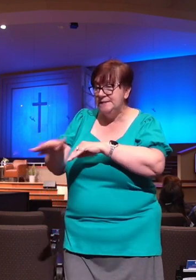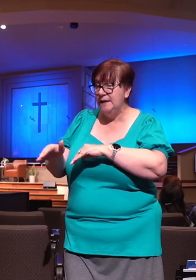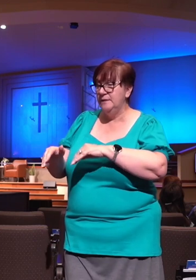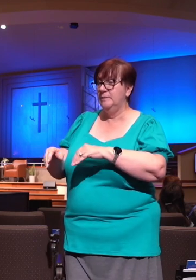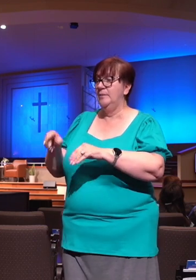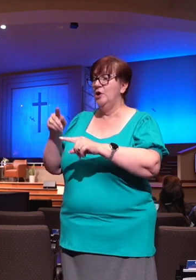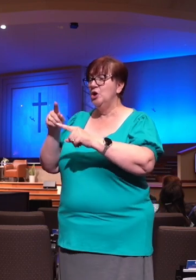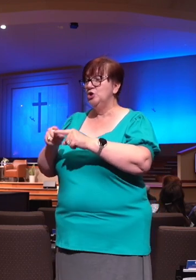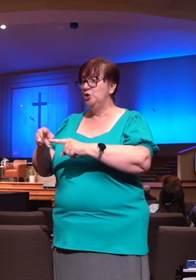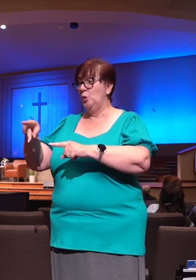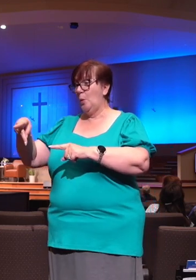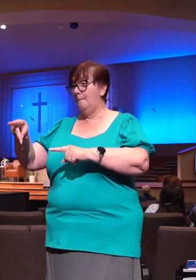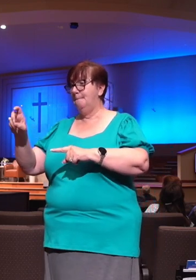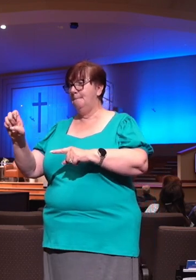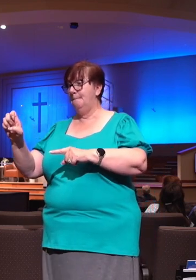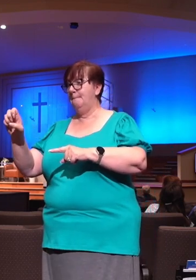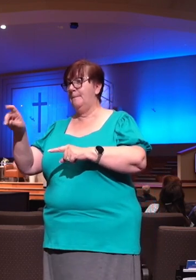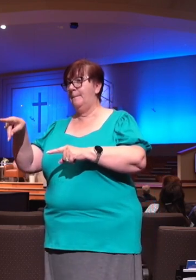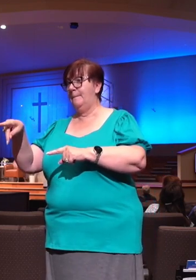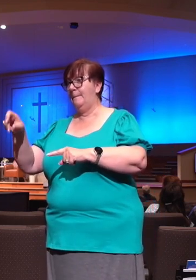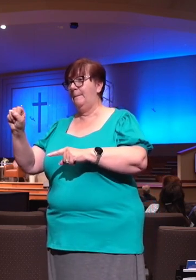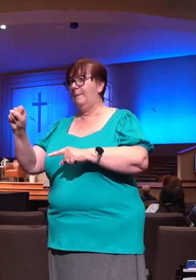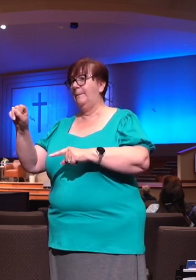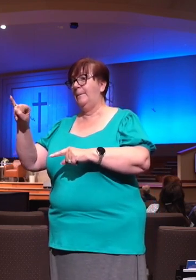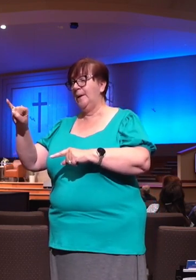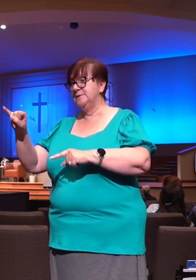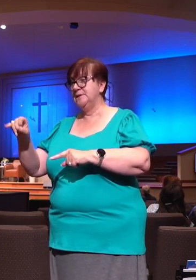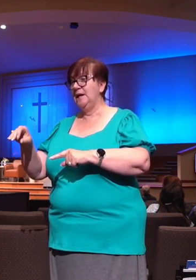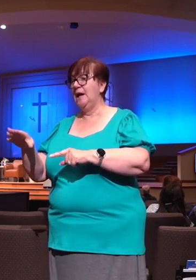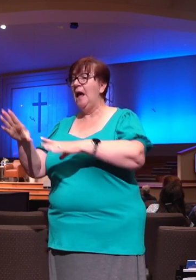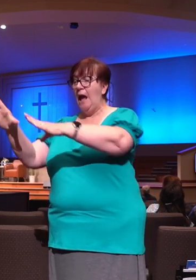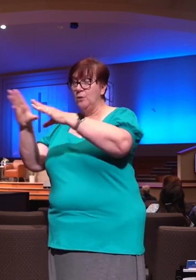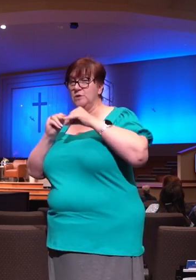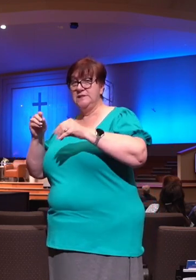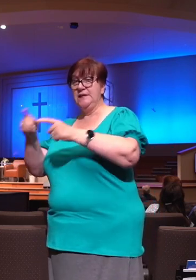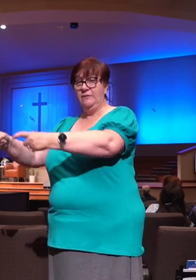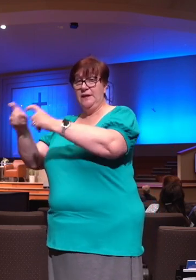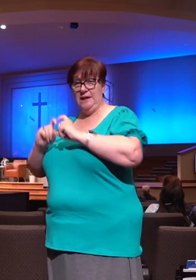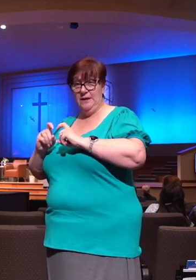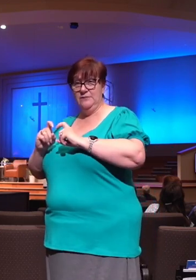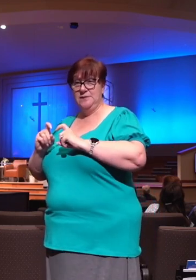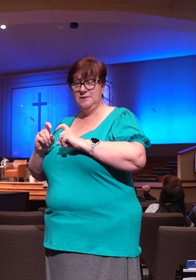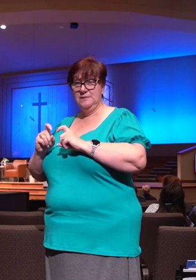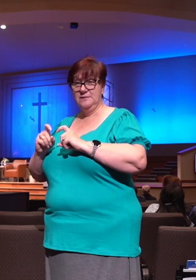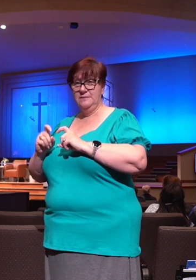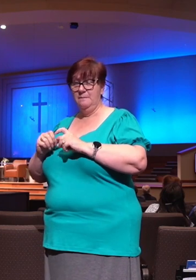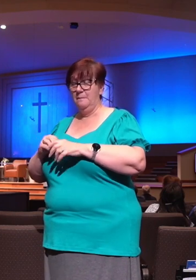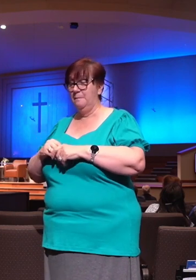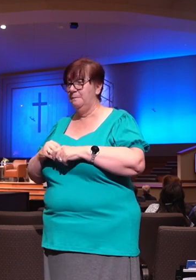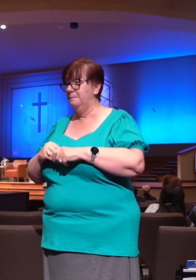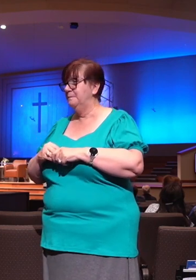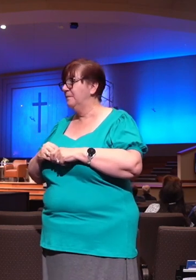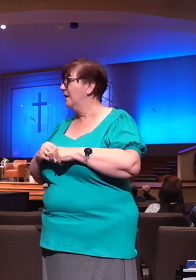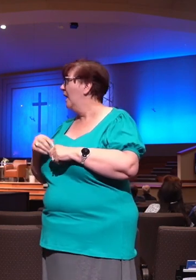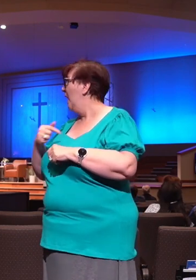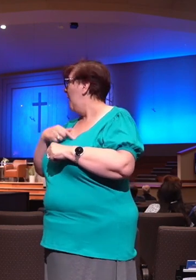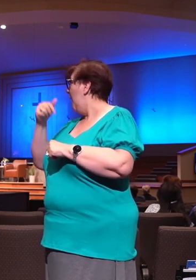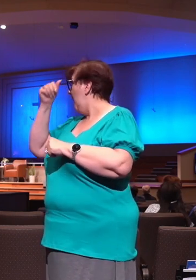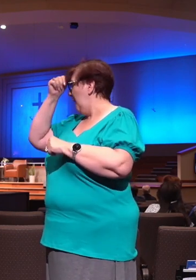and here's some blue sunglasses. There's a bike, but there's a lot of, I remember there was a leather jacket. I remember getting this and thinking, man, this would be really cool. I could win all